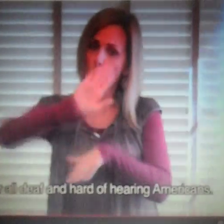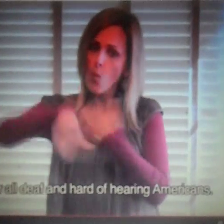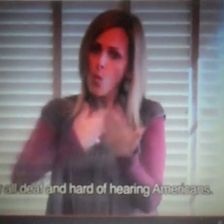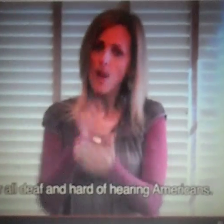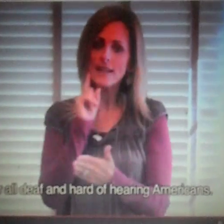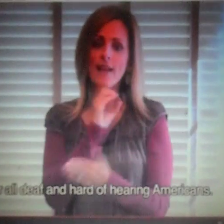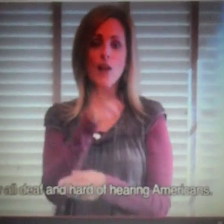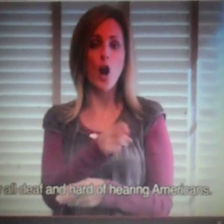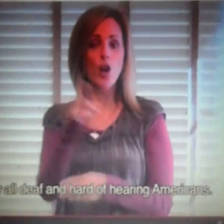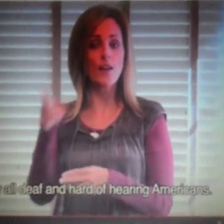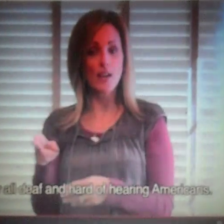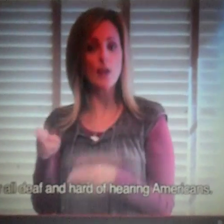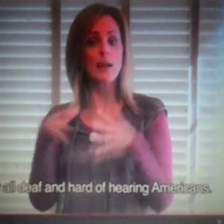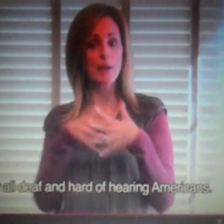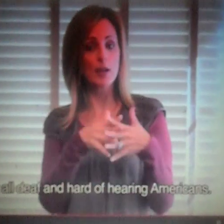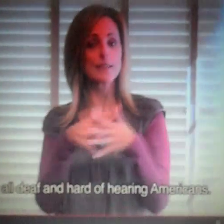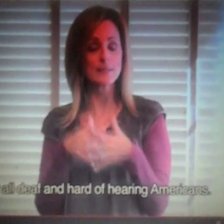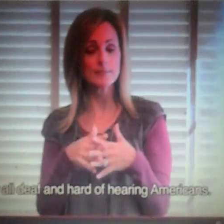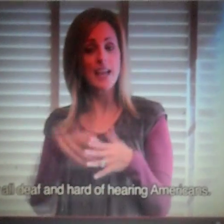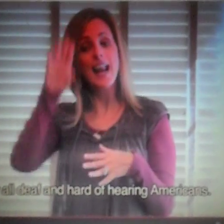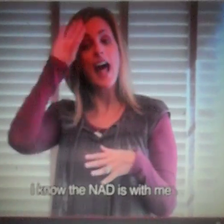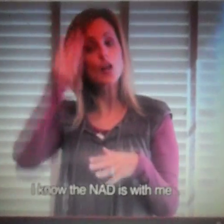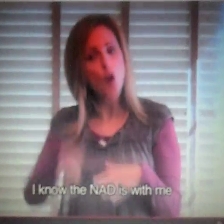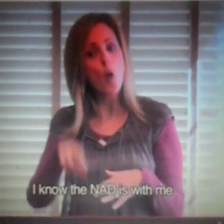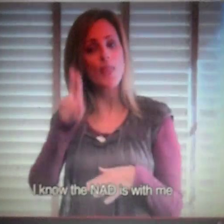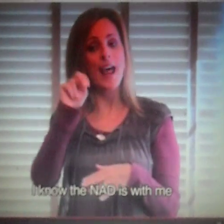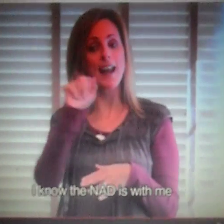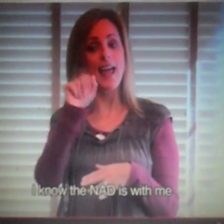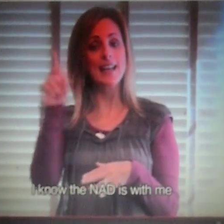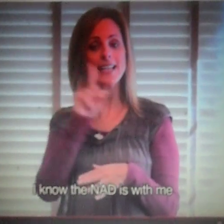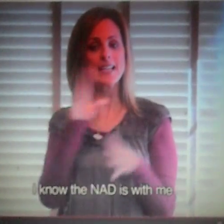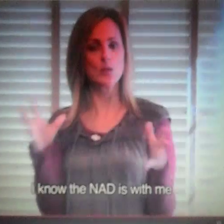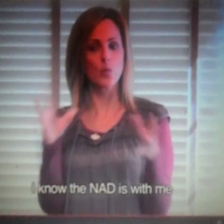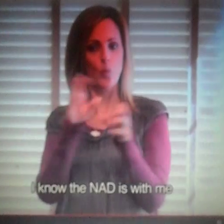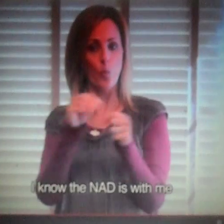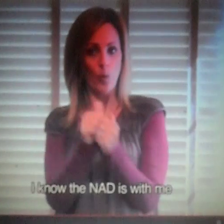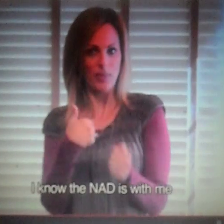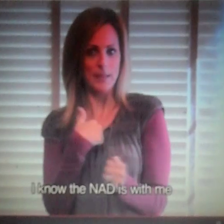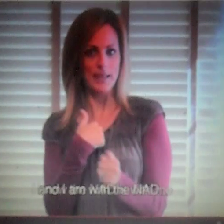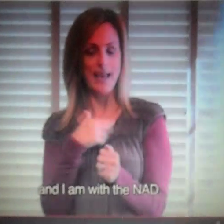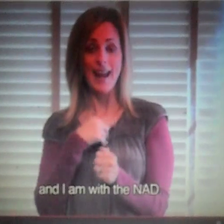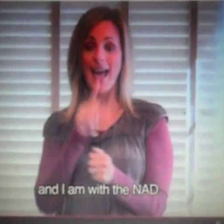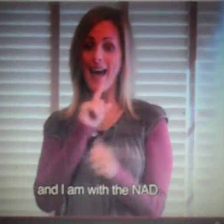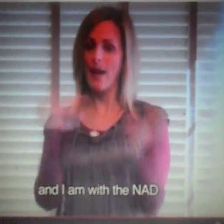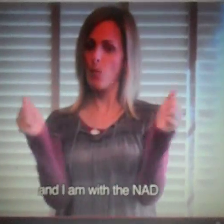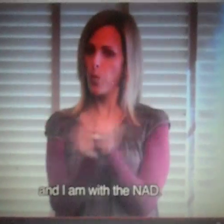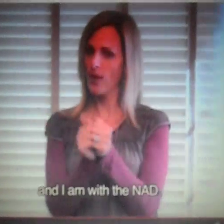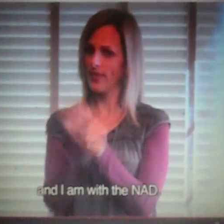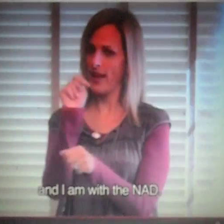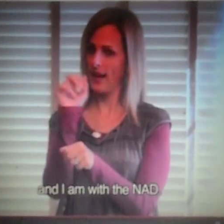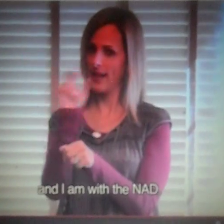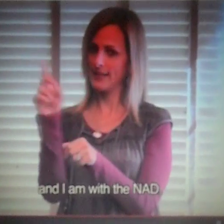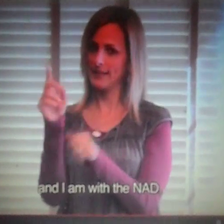deaf and hard of hearing Americans. I know the NAD is with me and I am with the NAD.